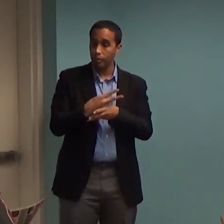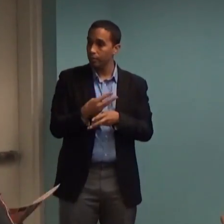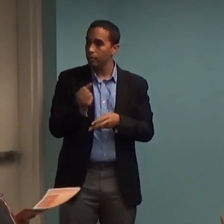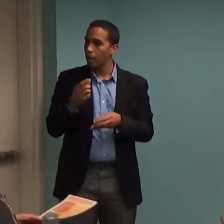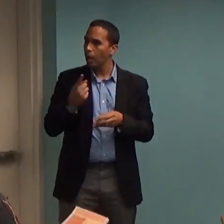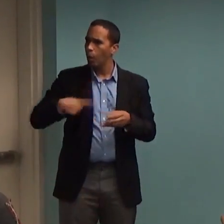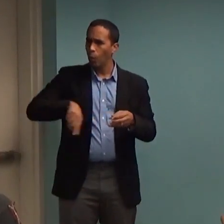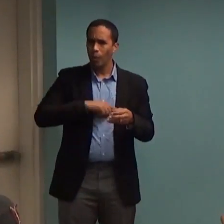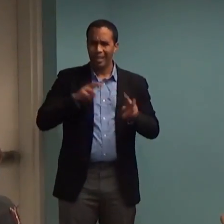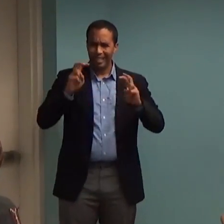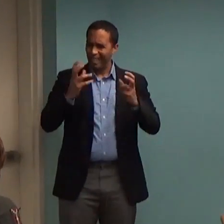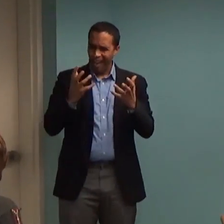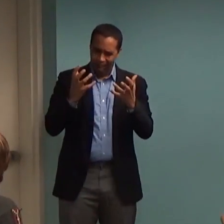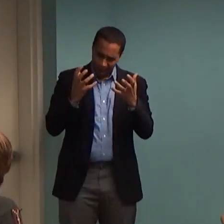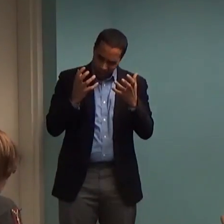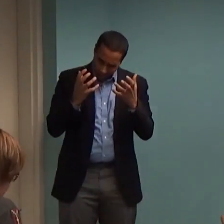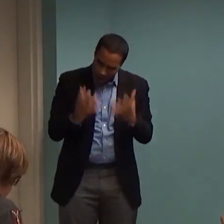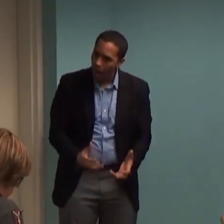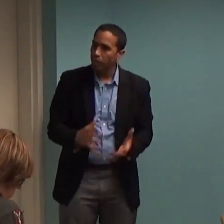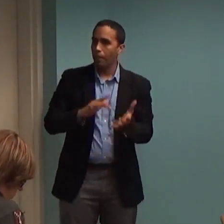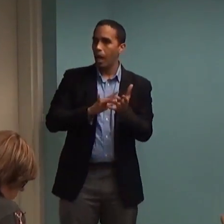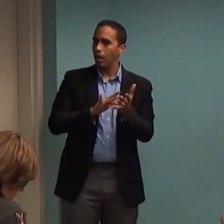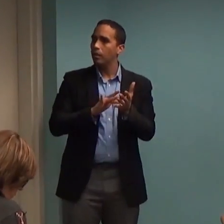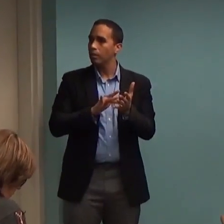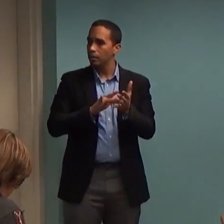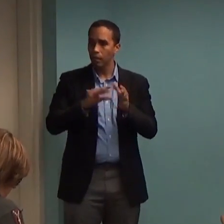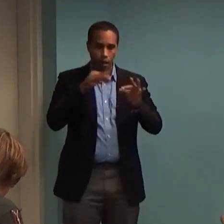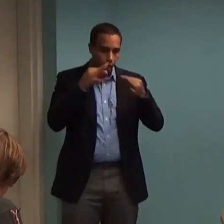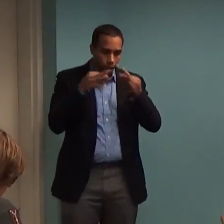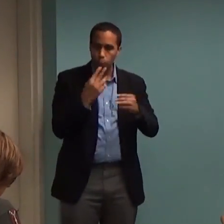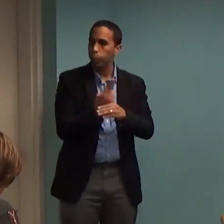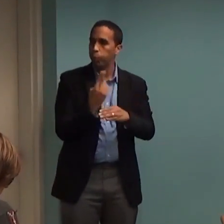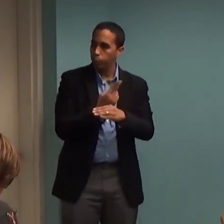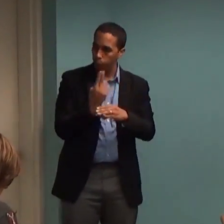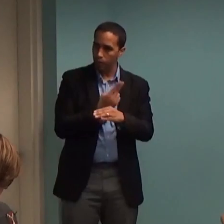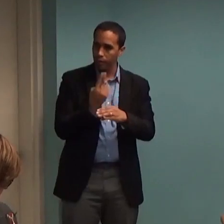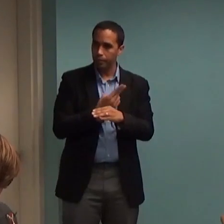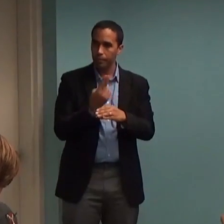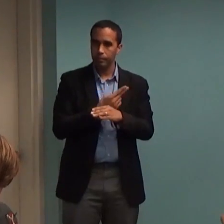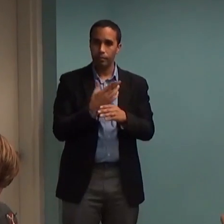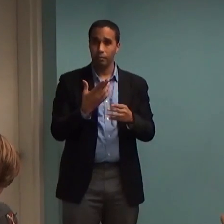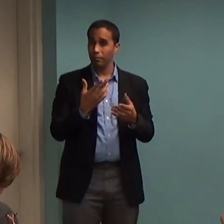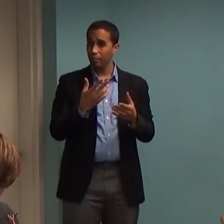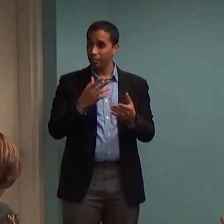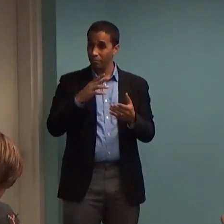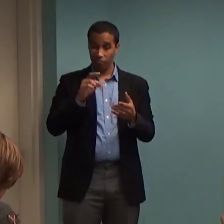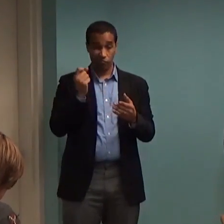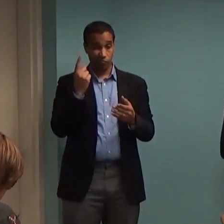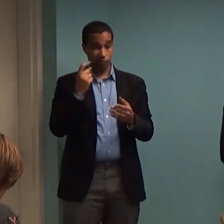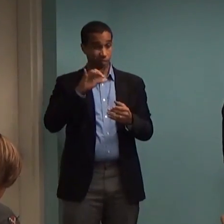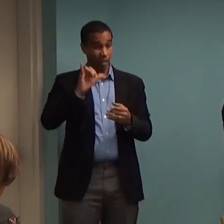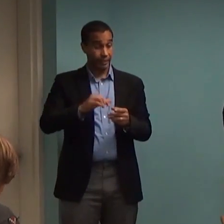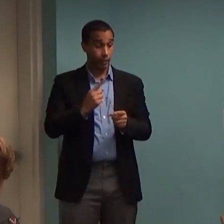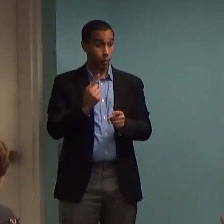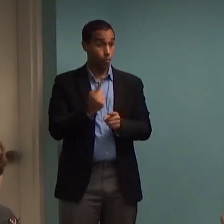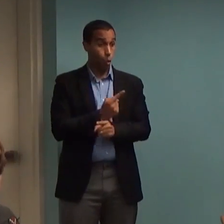drugs. Now, the degree to which that's an appropriate level of medicating is something that we should really call into question.